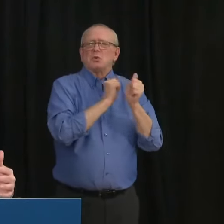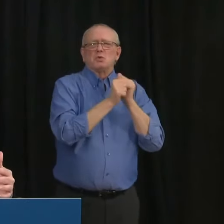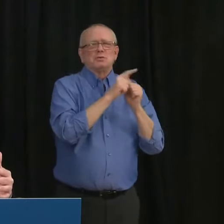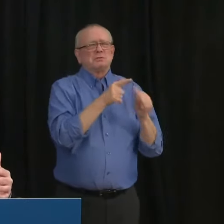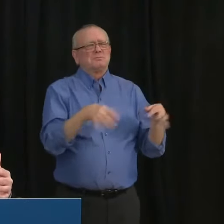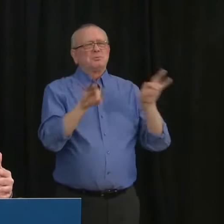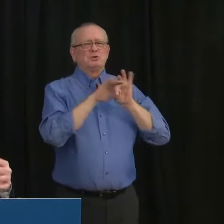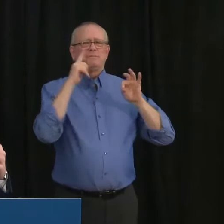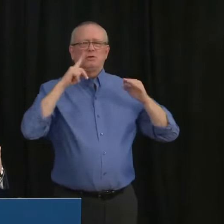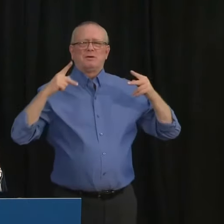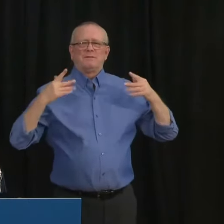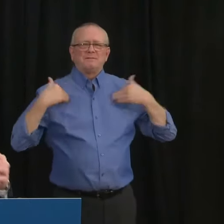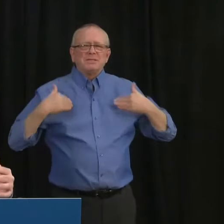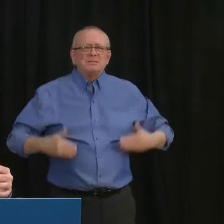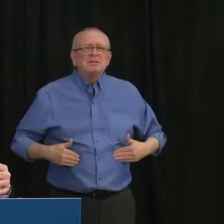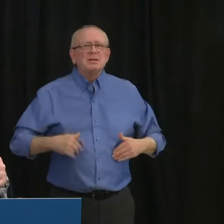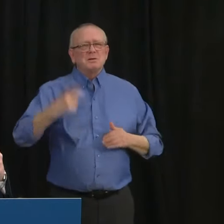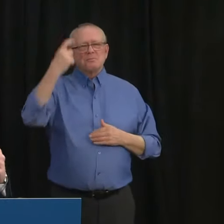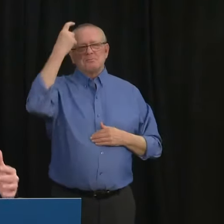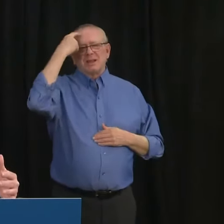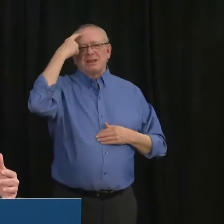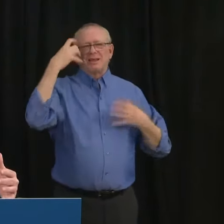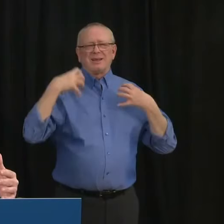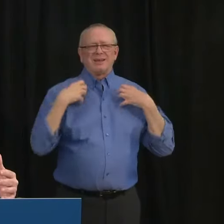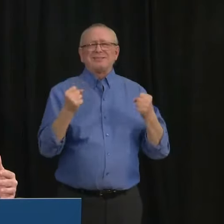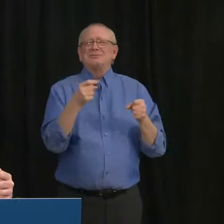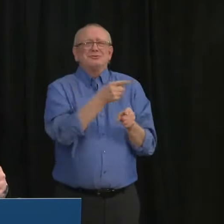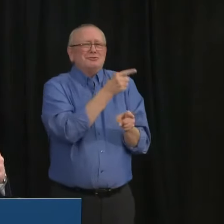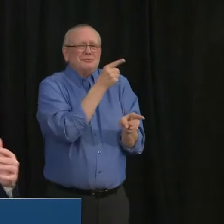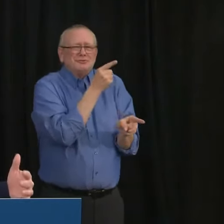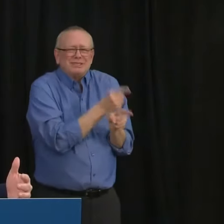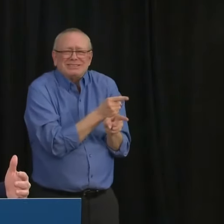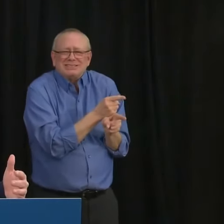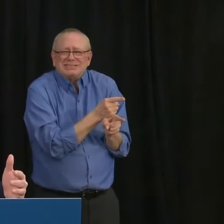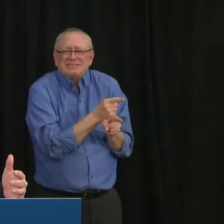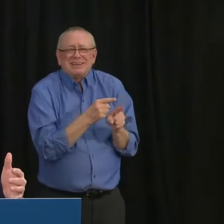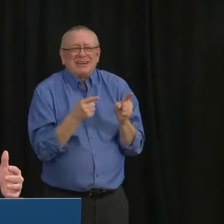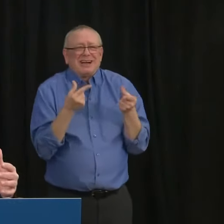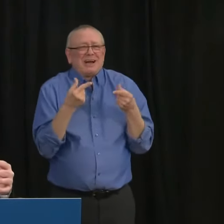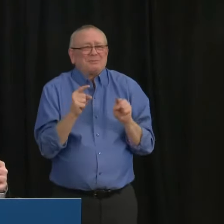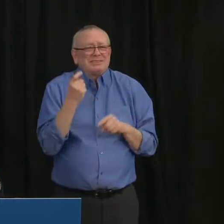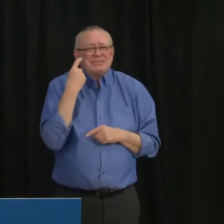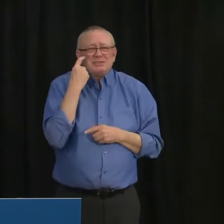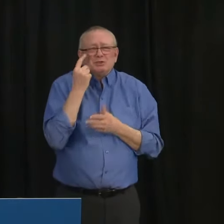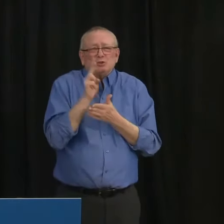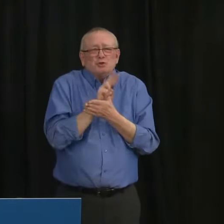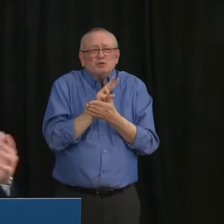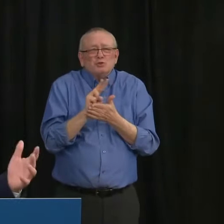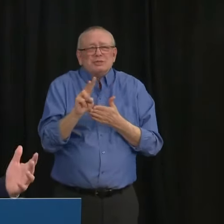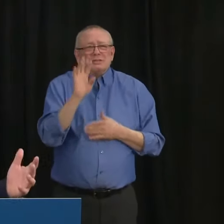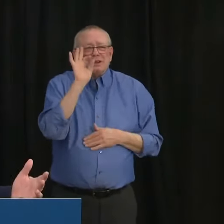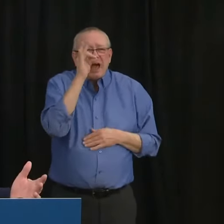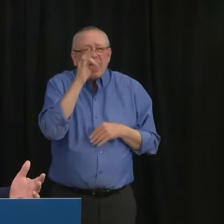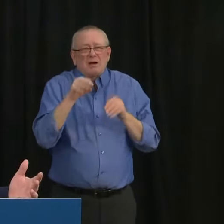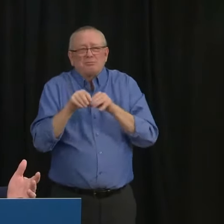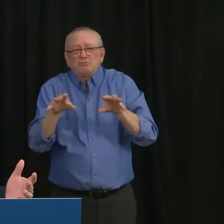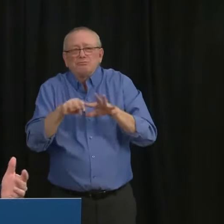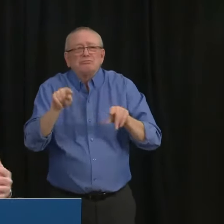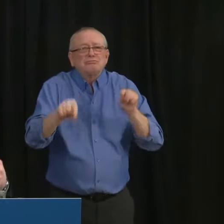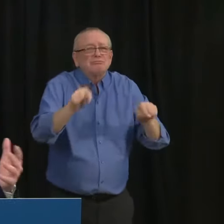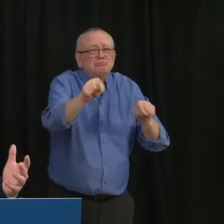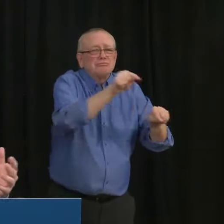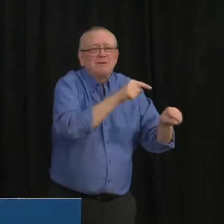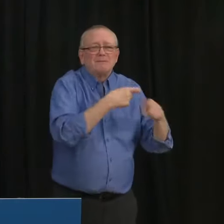health of course it is but unfortunately just in the last couple of weeks we've seen nine outbreaks coming from uh hockey games